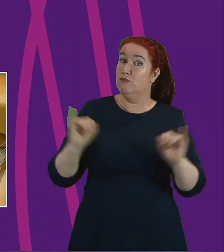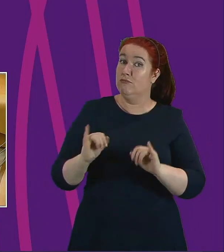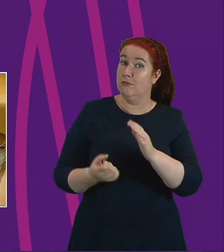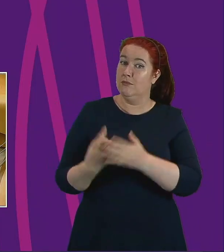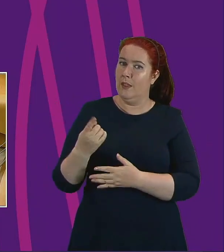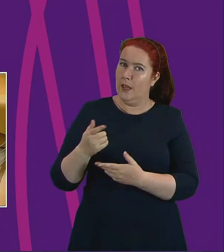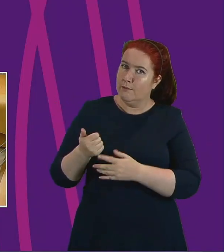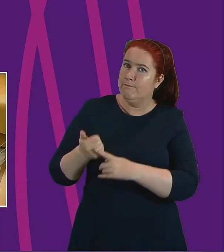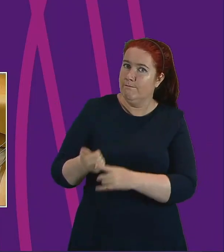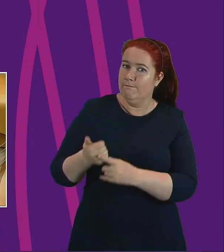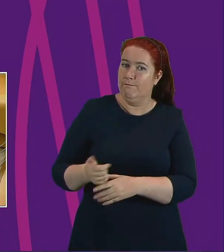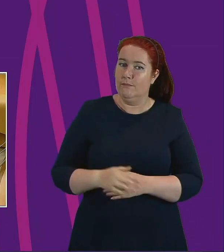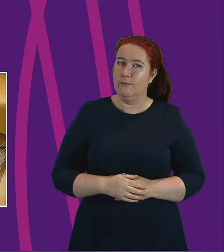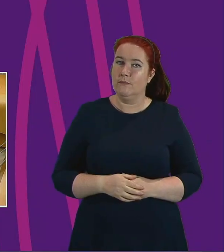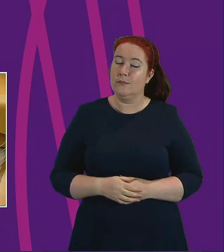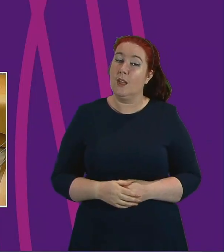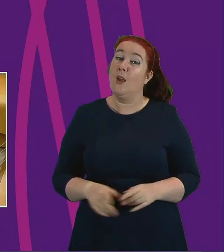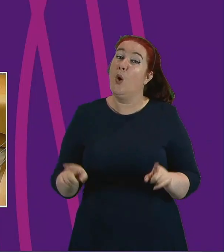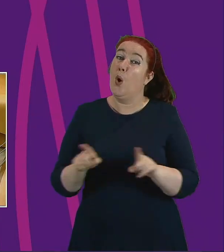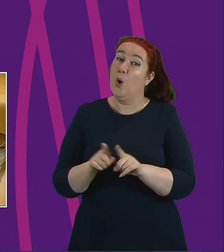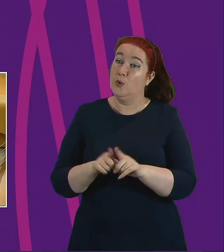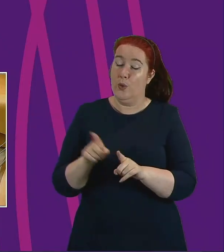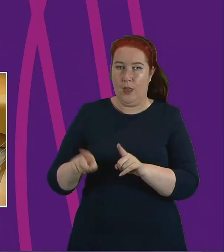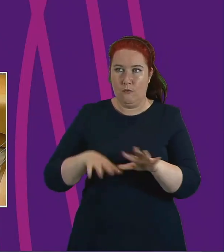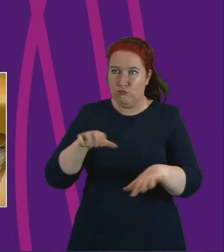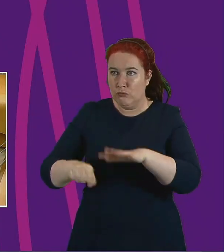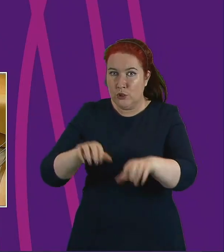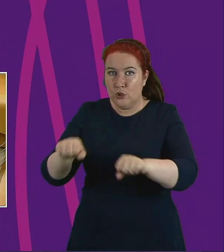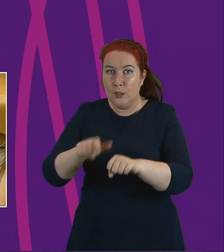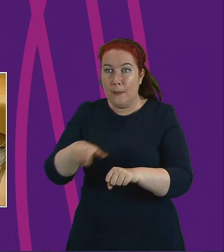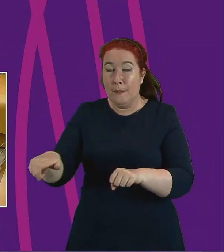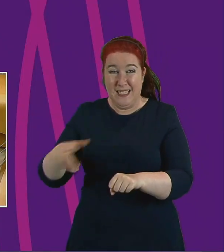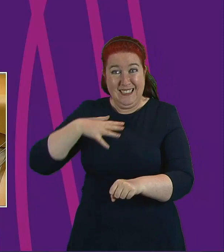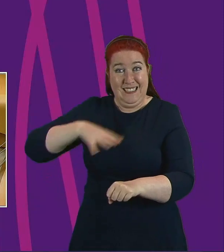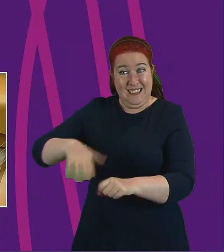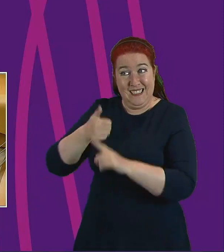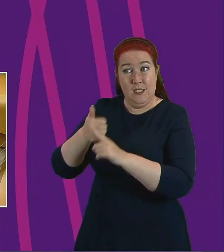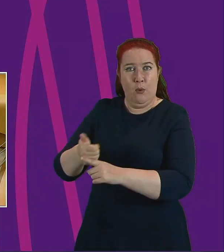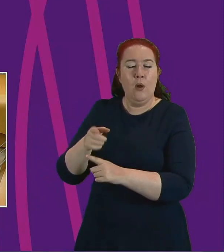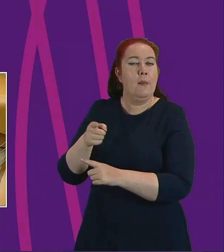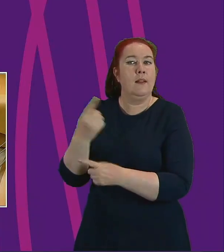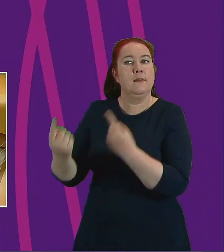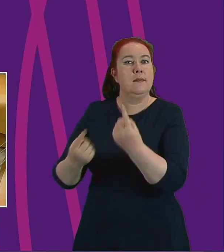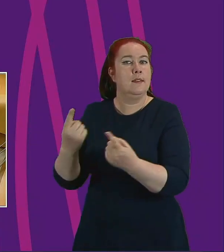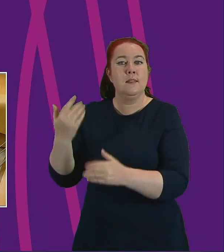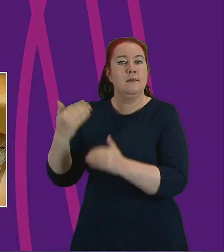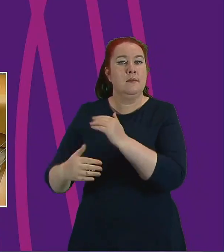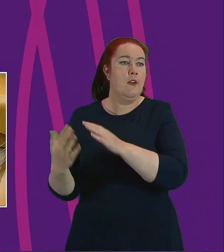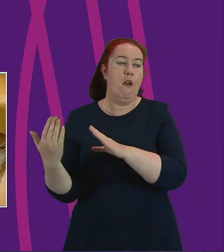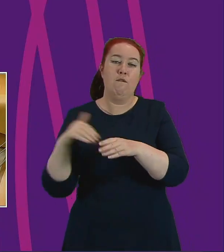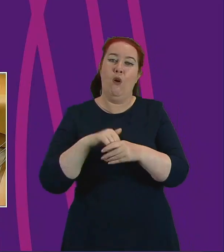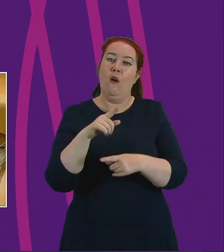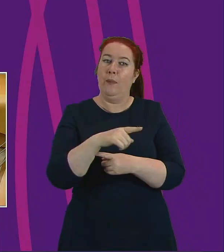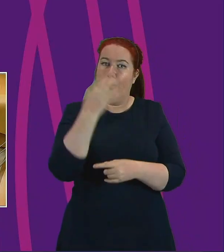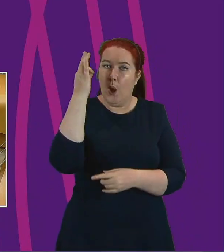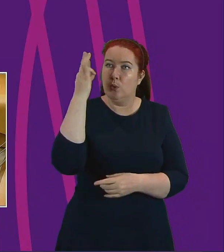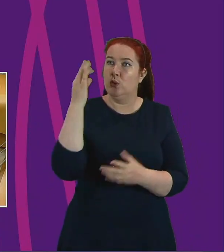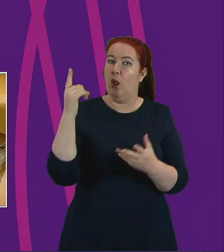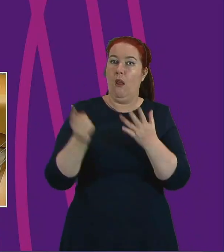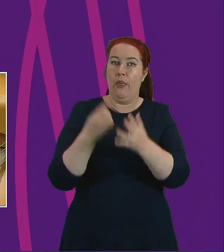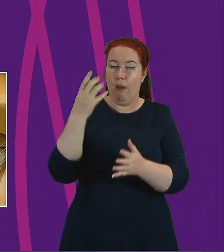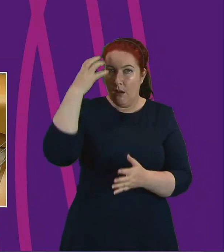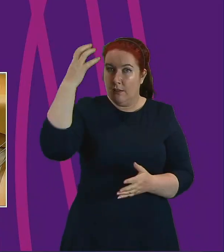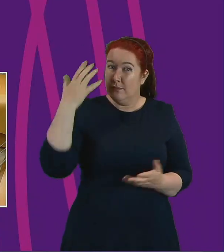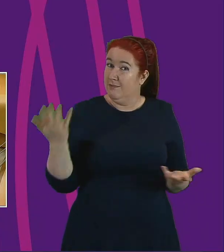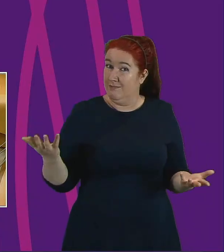Interestingly, they're also reaching folk who need support but have not had involvement with statutory services before. New